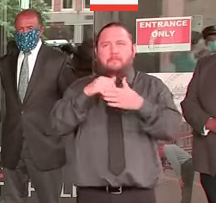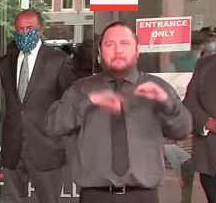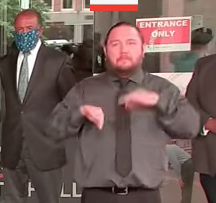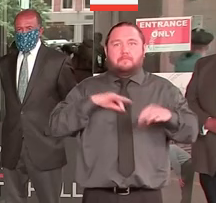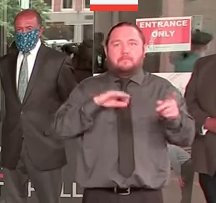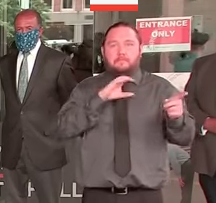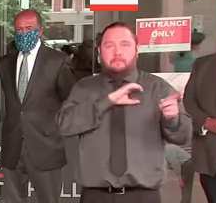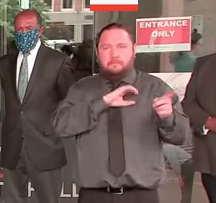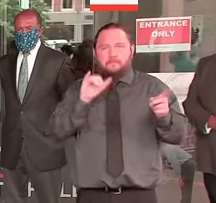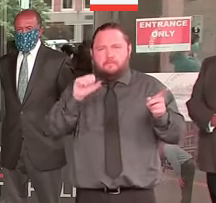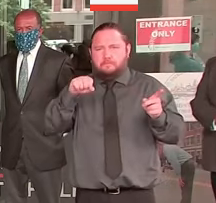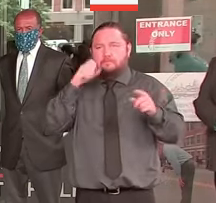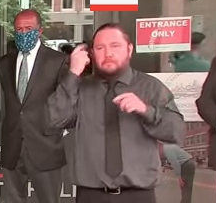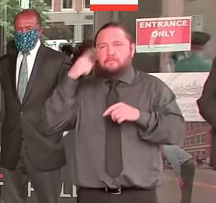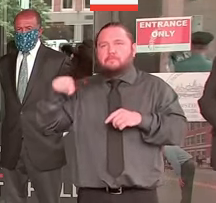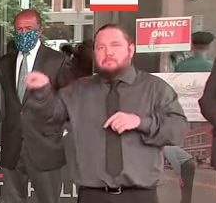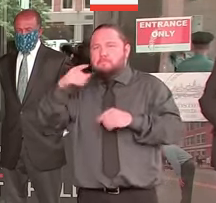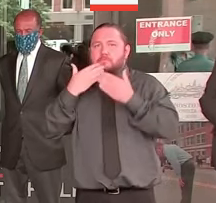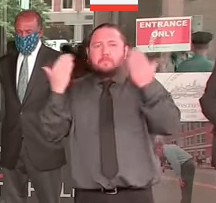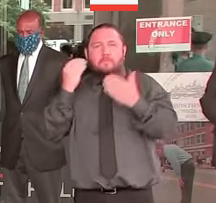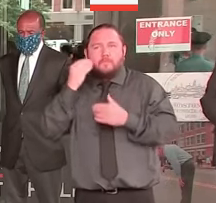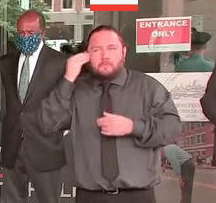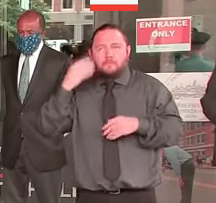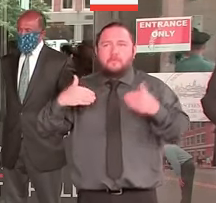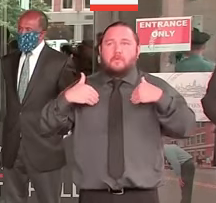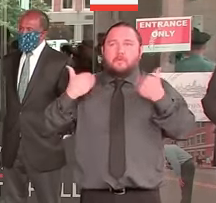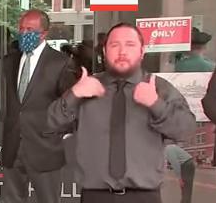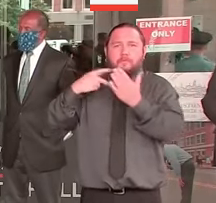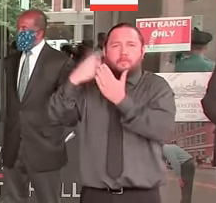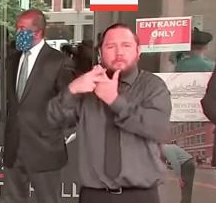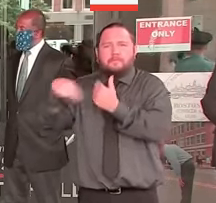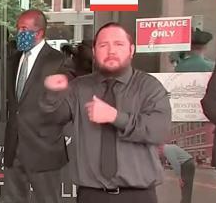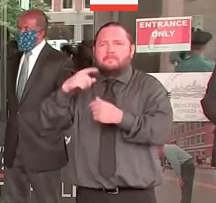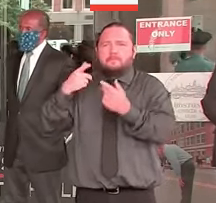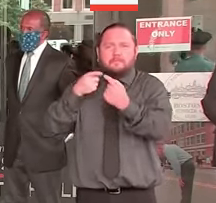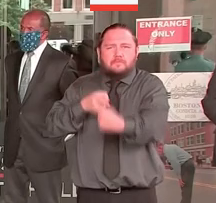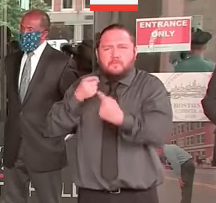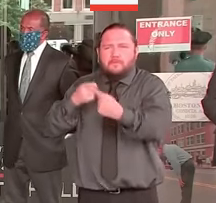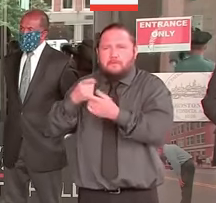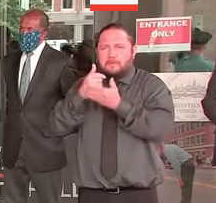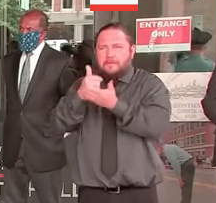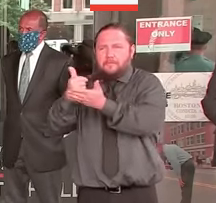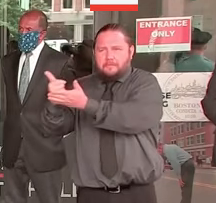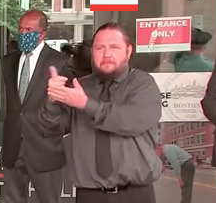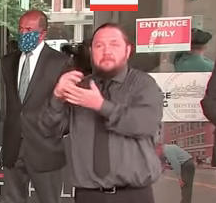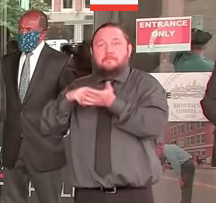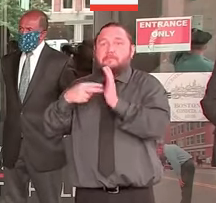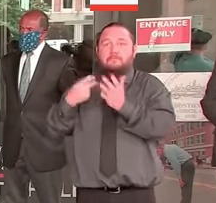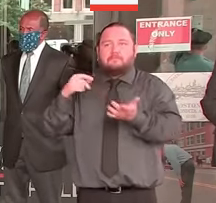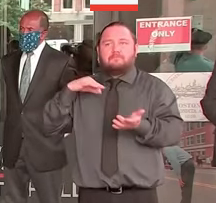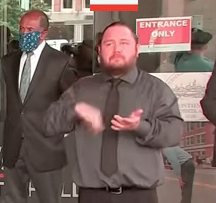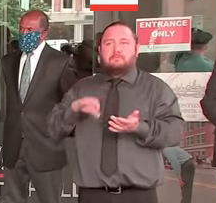the conversation has been around defunding police departments and changing the way police departments are.